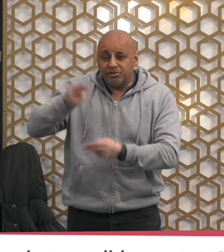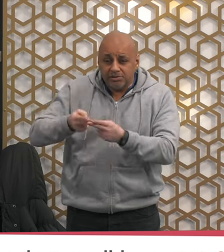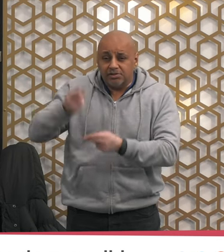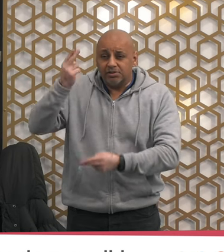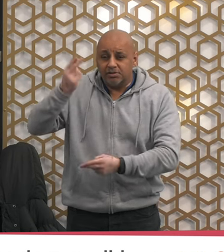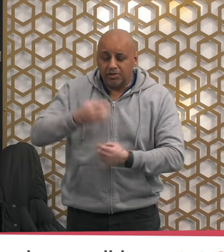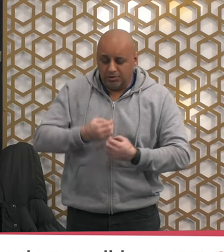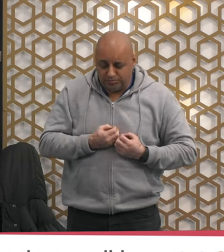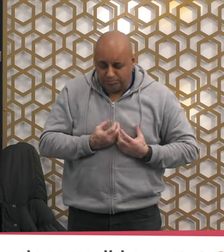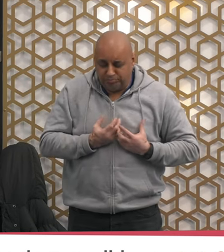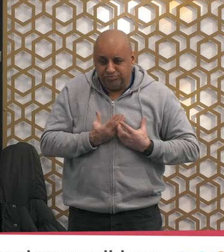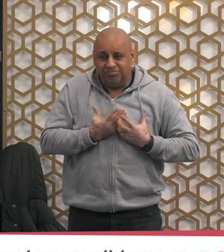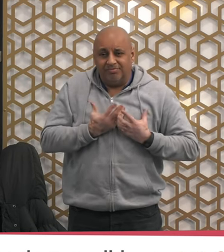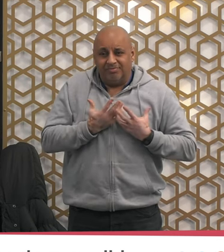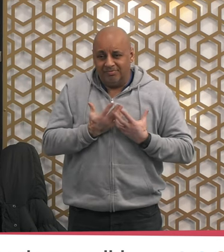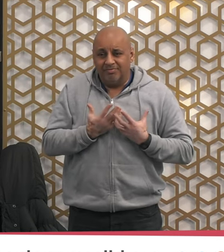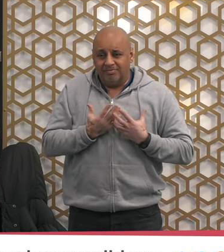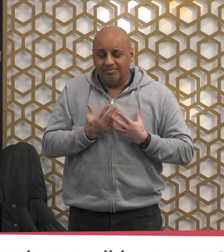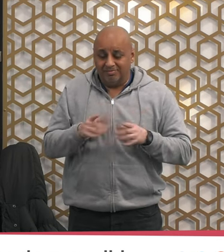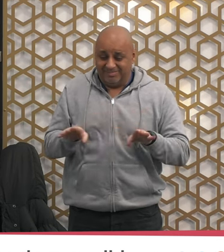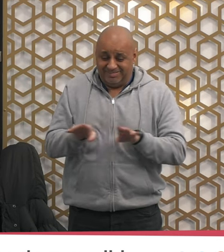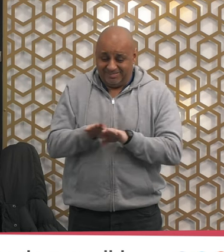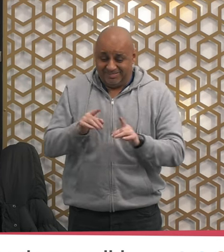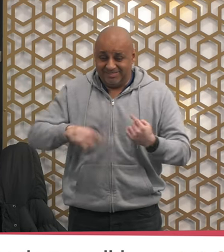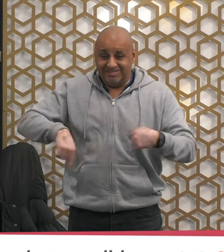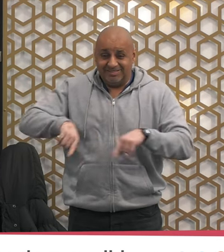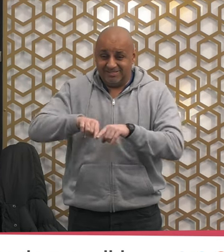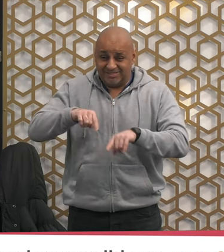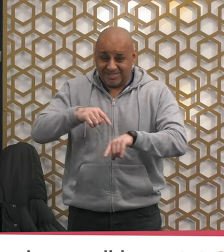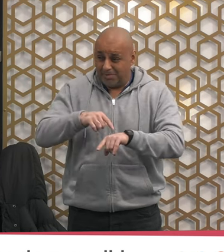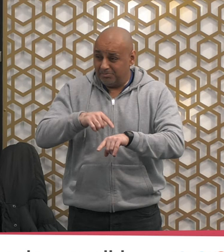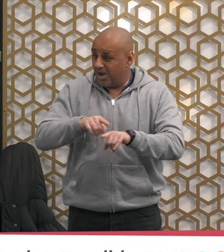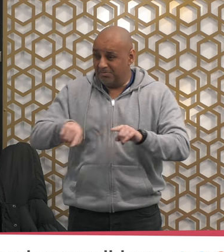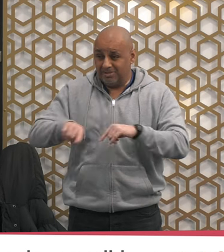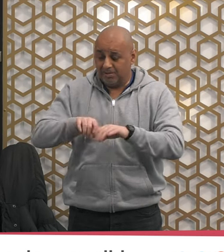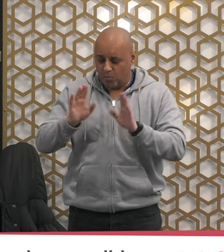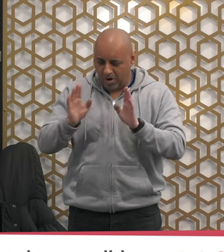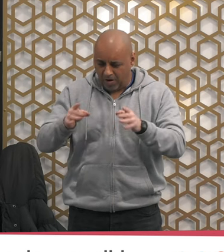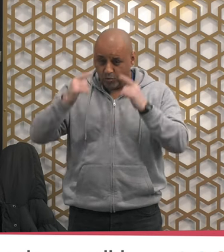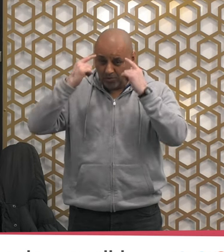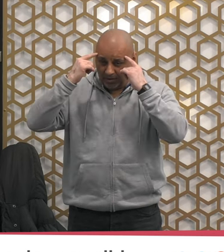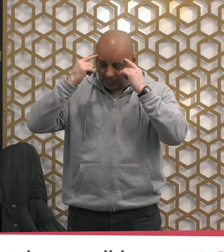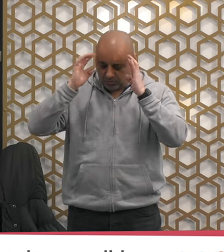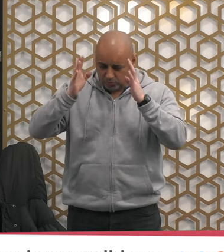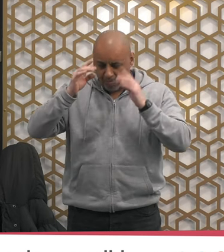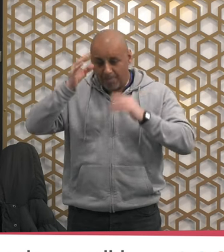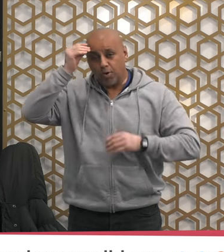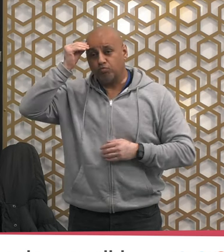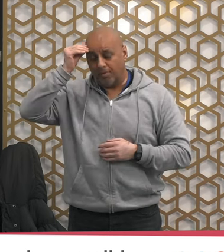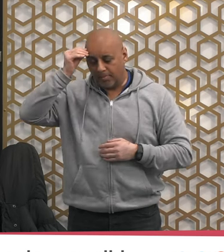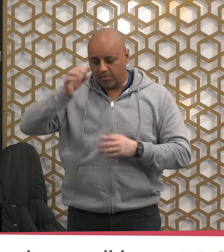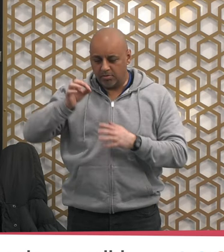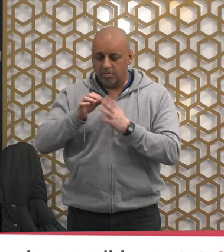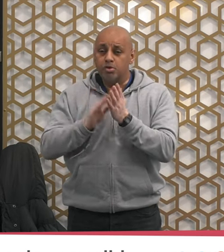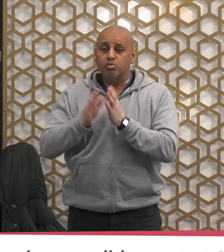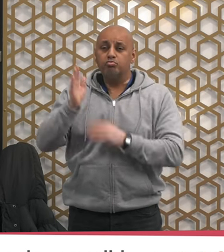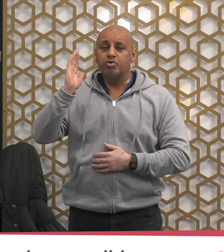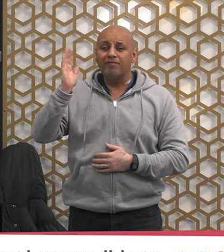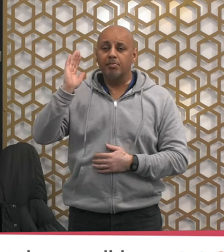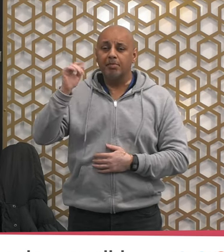at the same time we need to bear in mind two things the first one is that the Prophet sallallahu alayhi wa sallam has advised us as